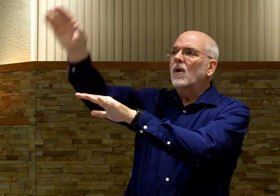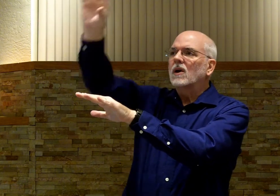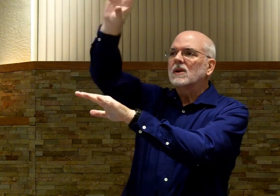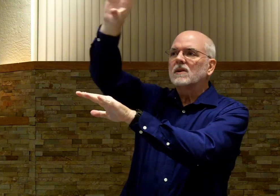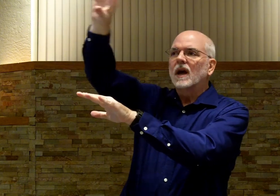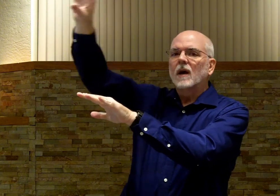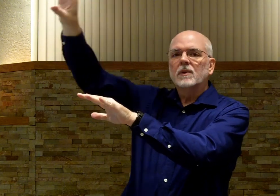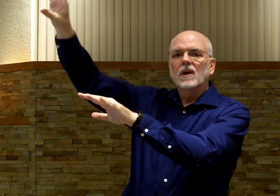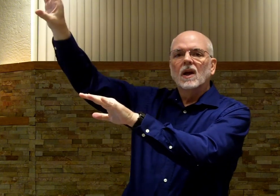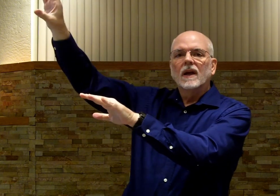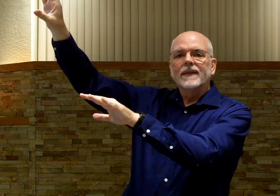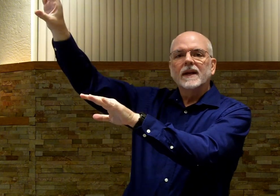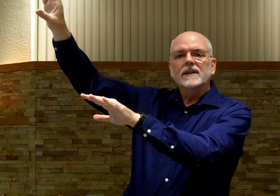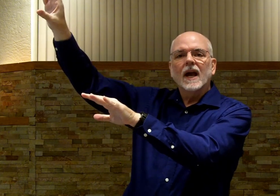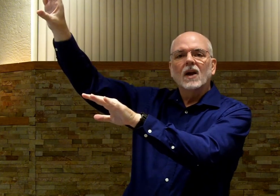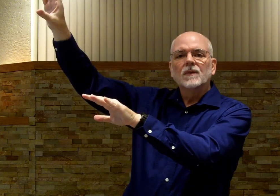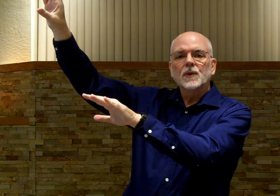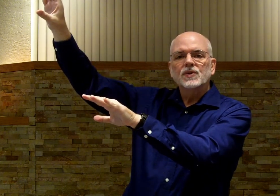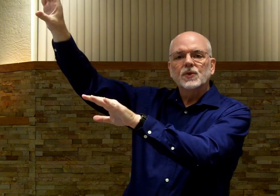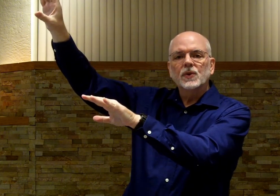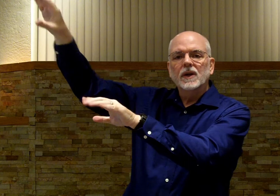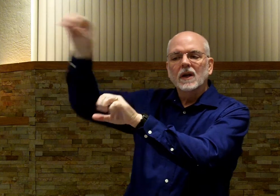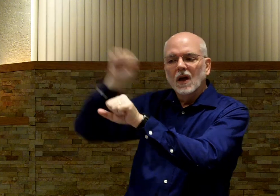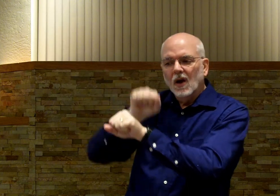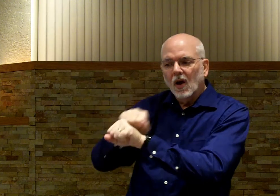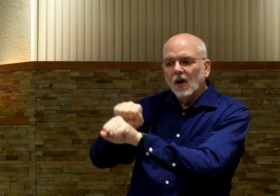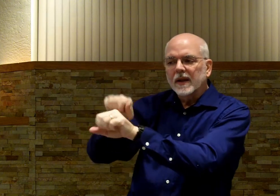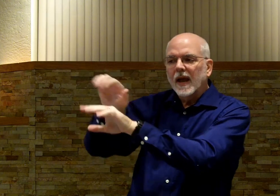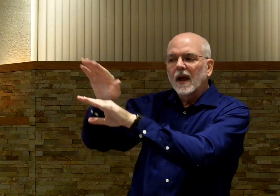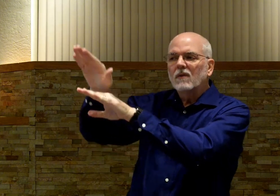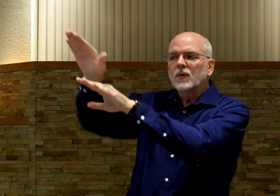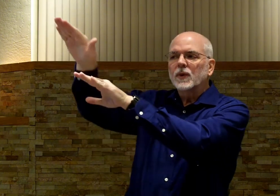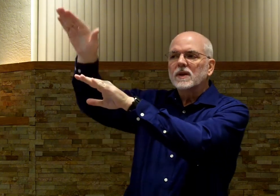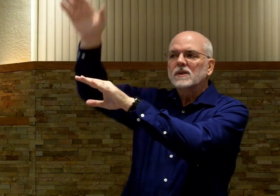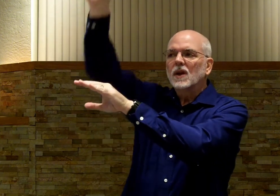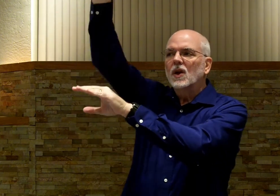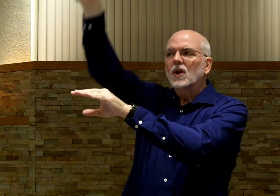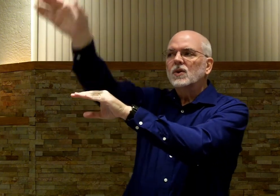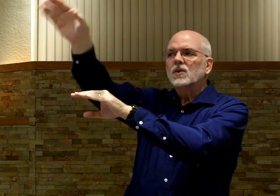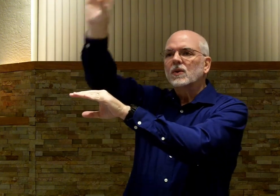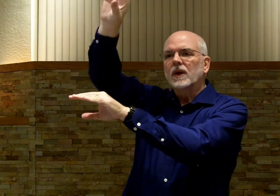cross on top. That is Calvary's tree. On Calvary's tree.